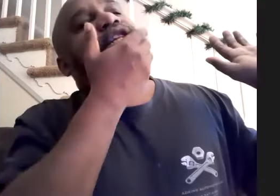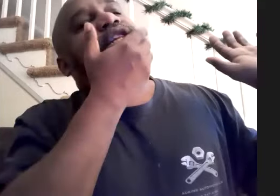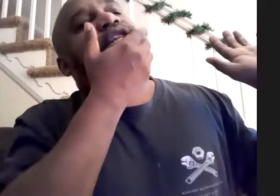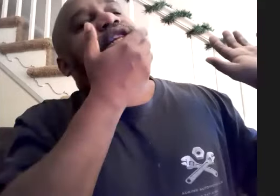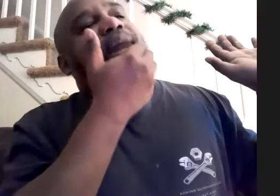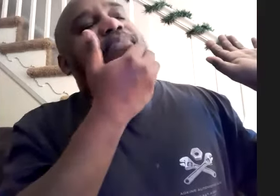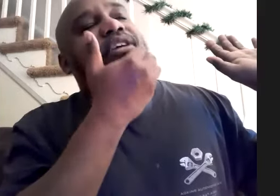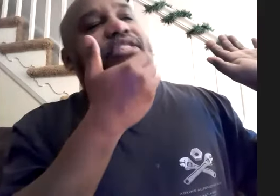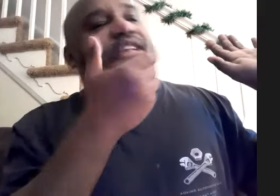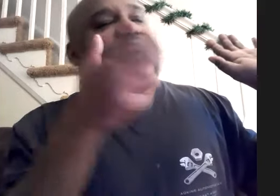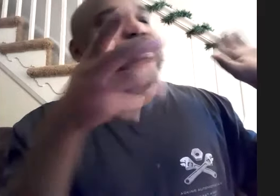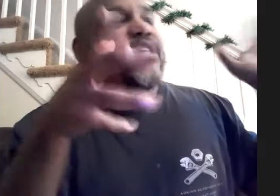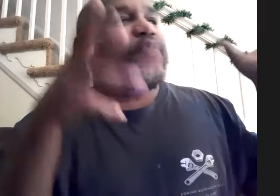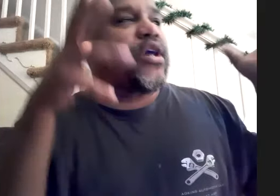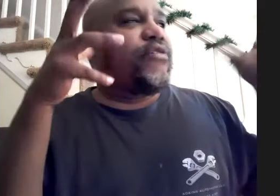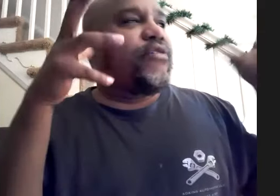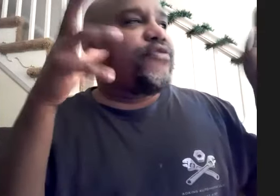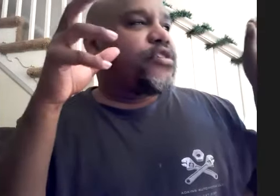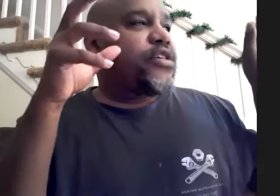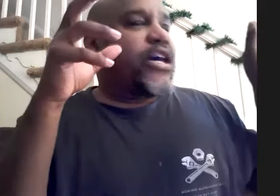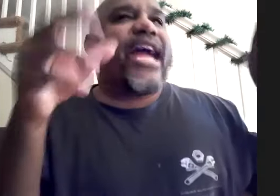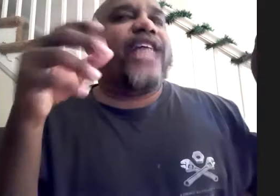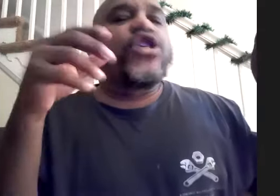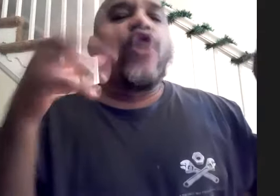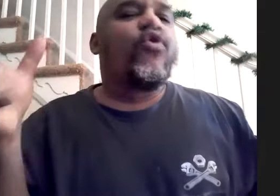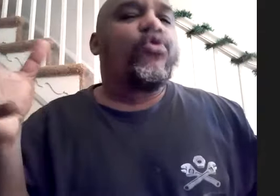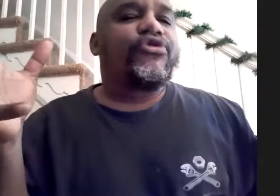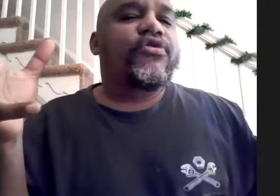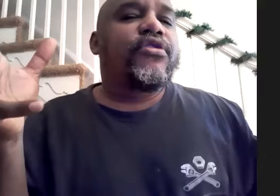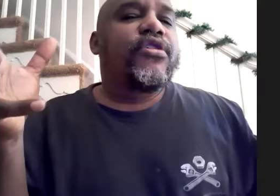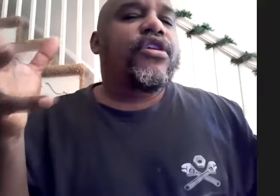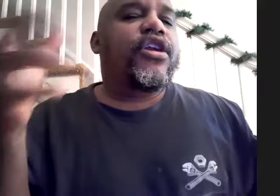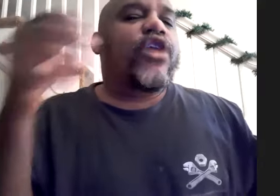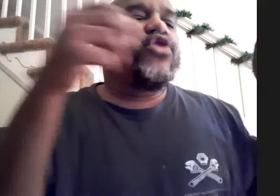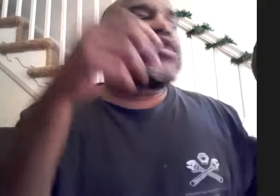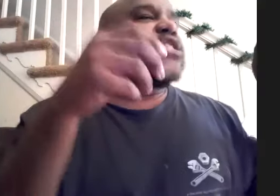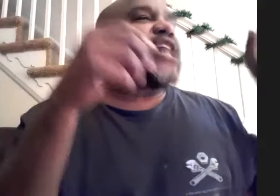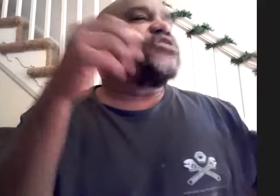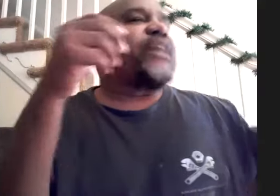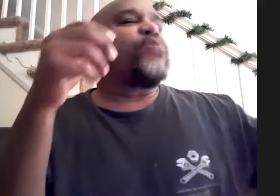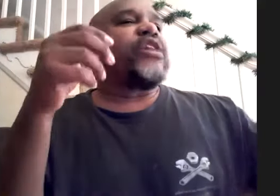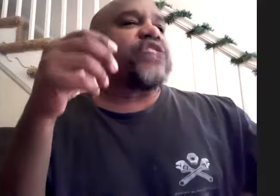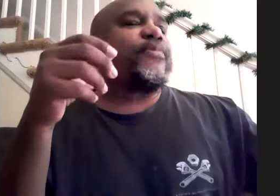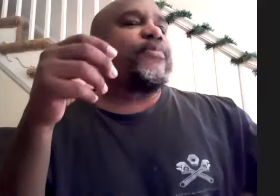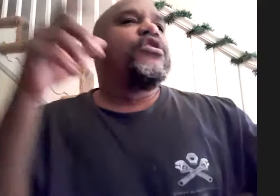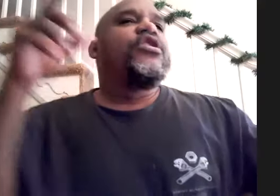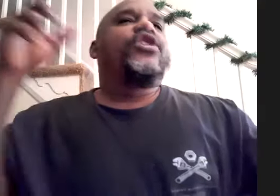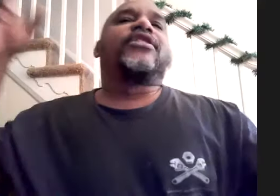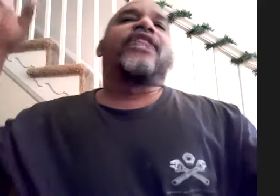about hip-hop is the concept of again no rules you know you can take a james brown sample you can take